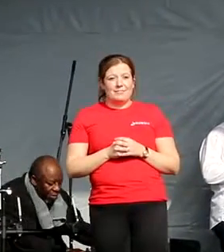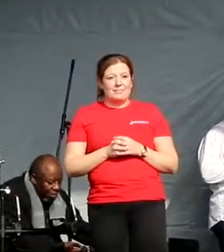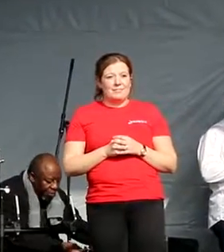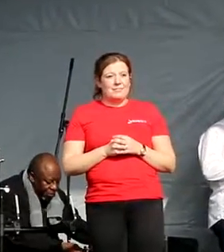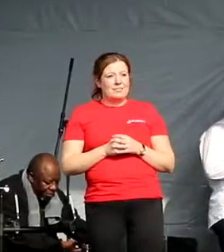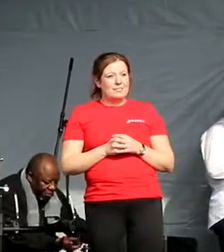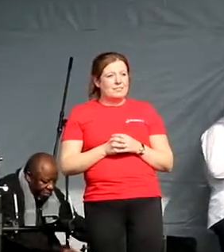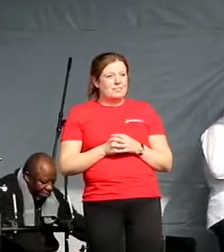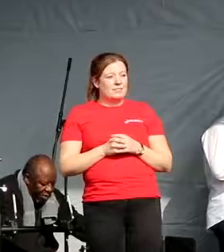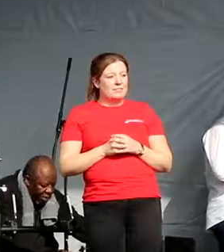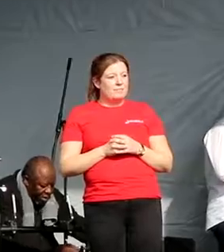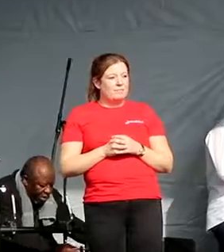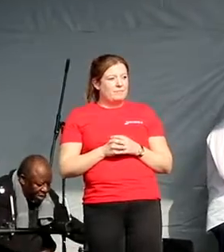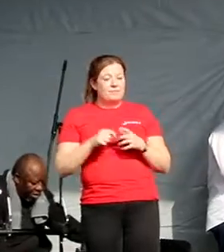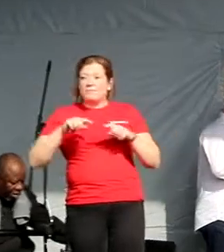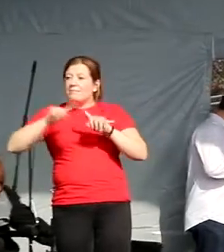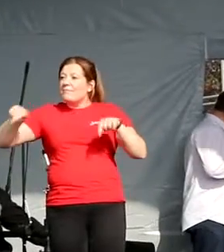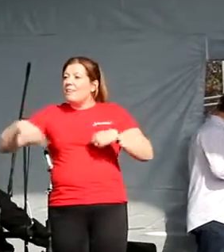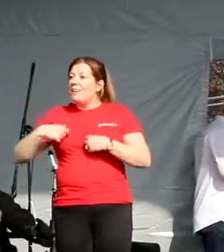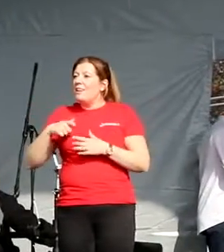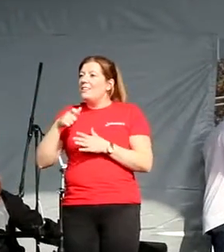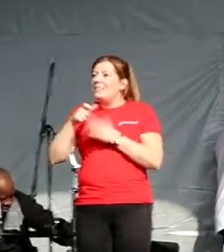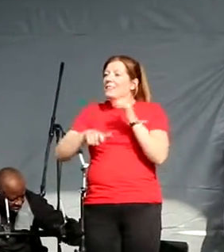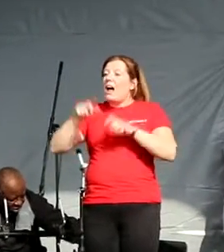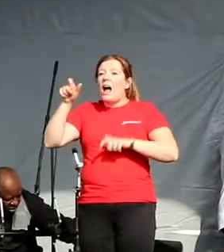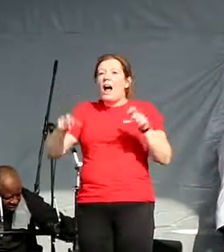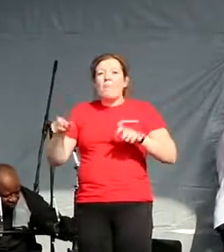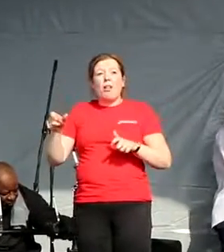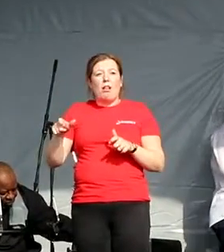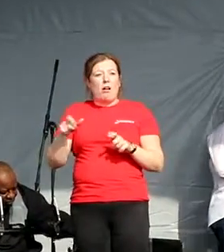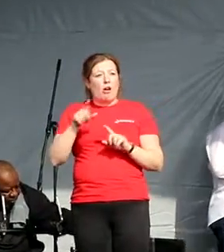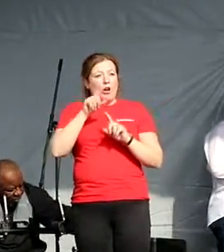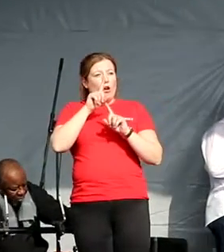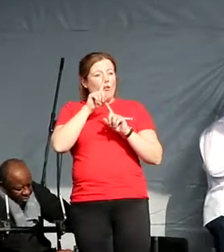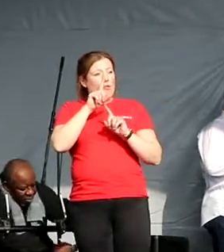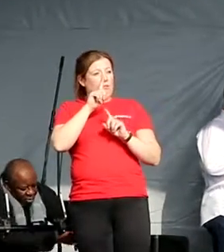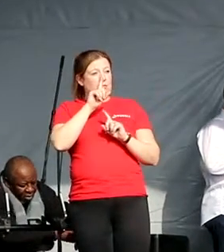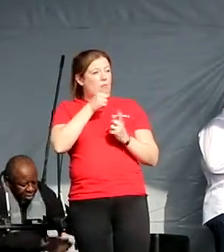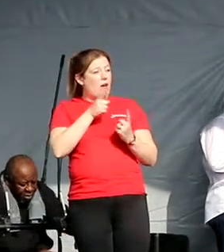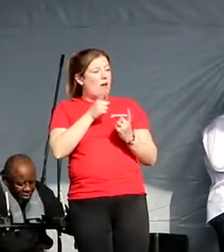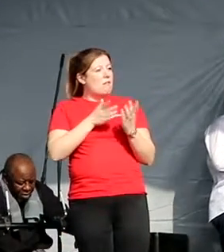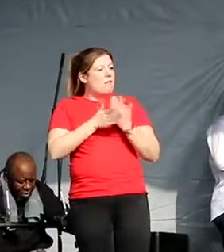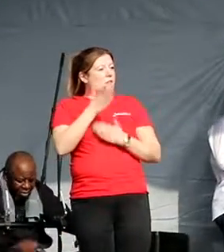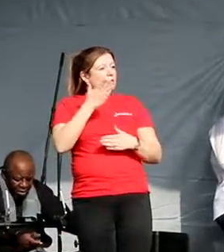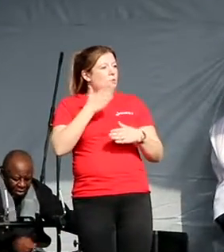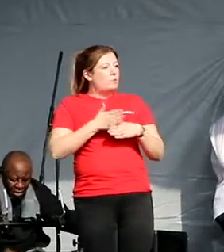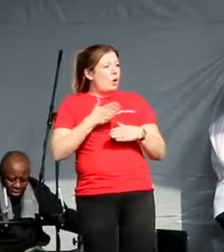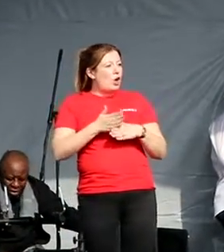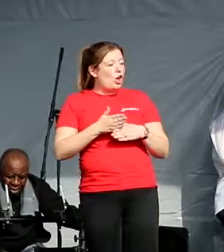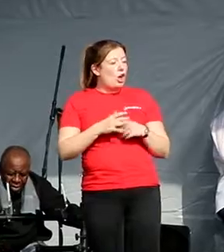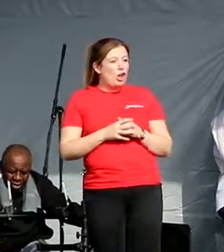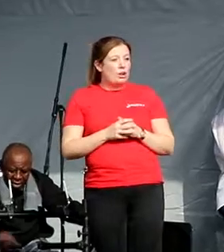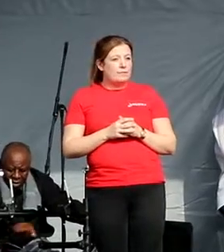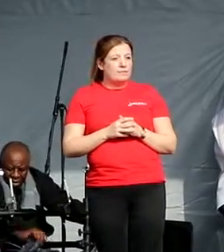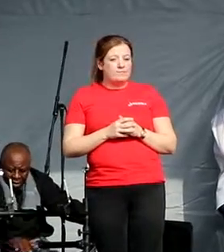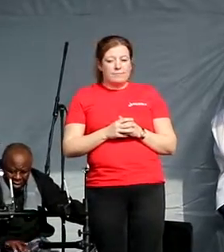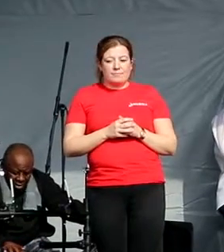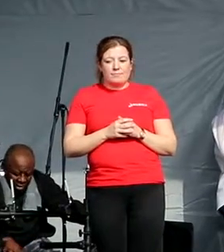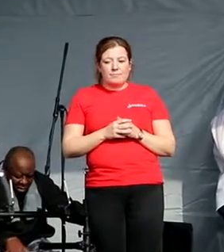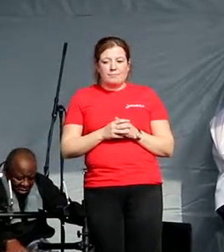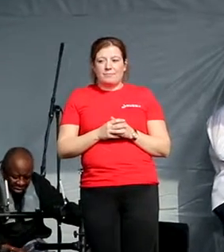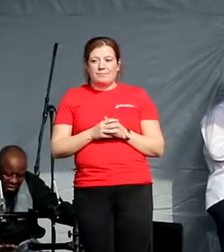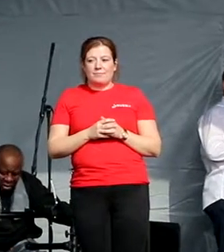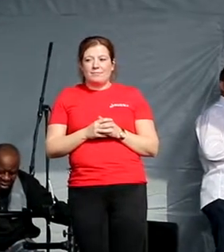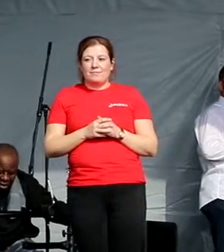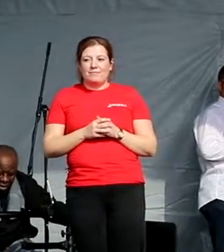it since it says, work makes you a better people.